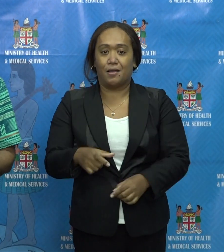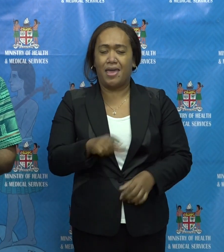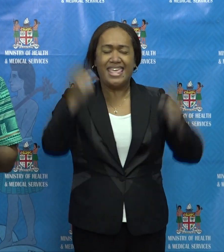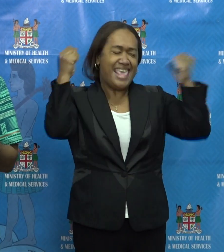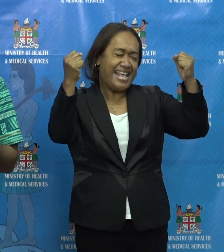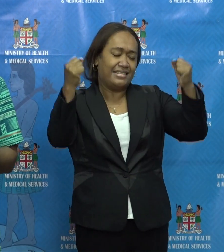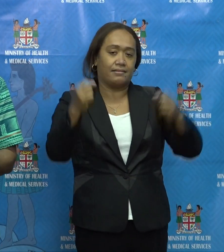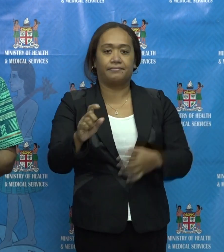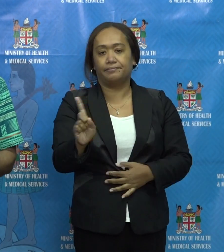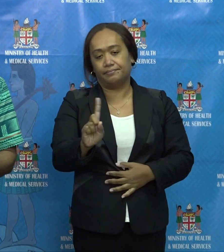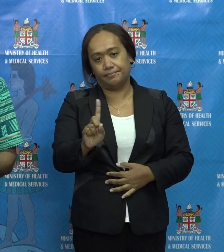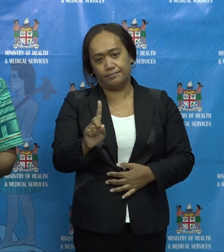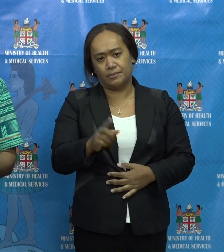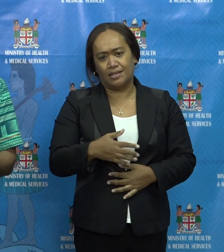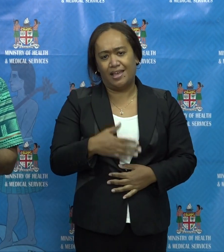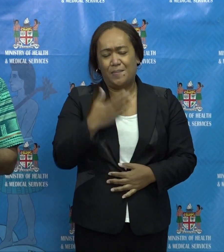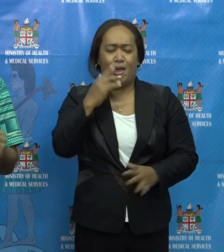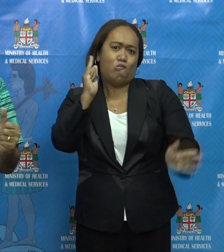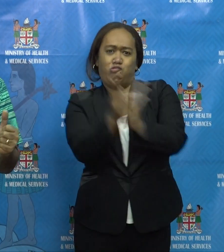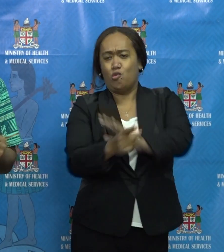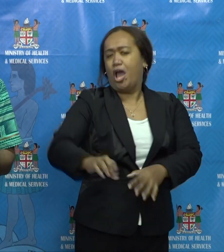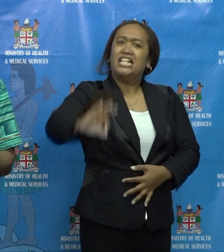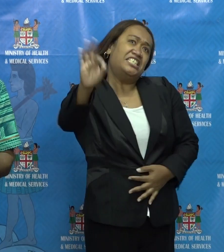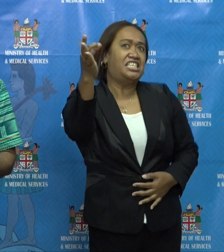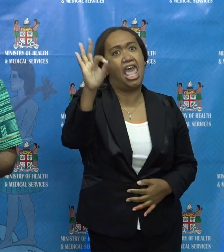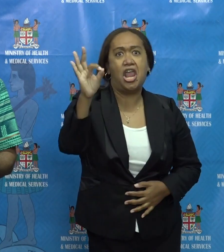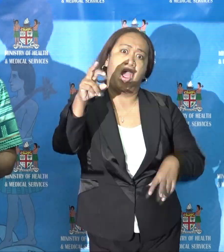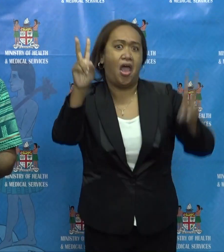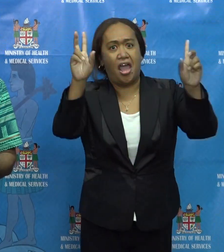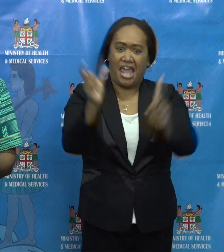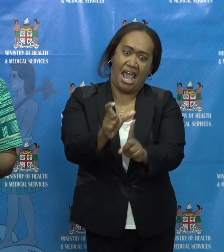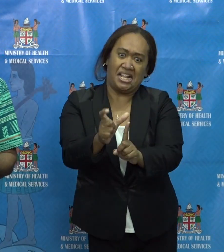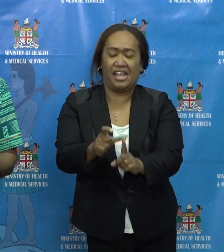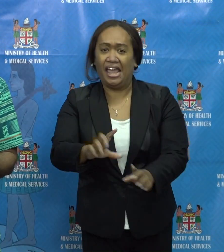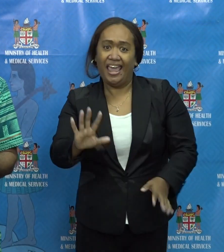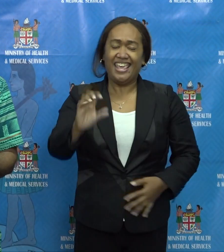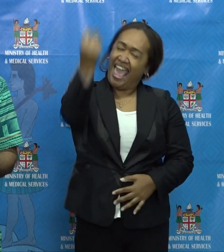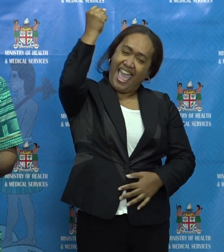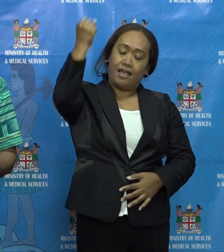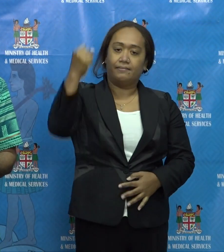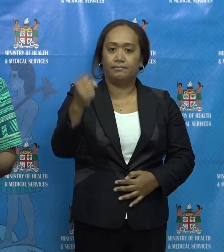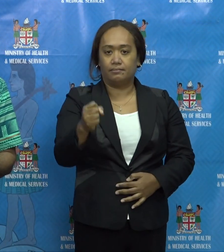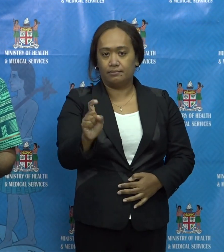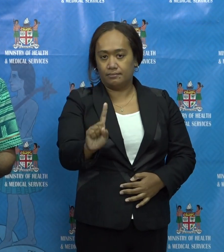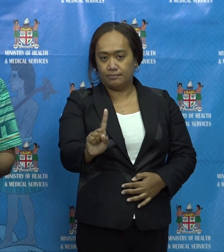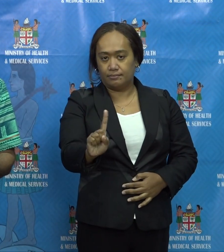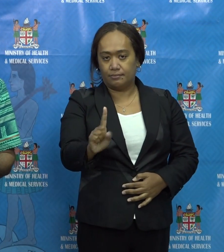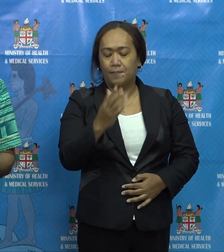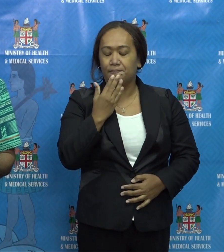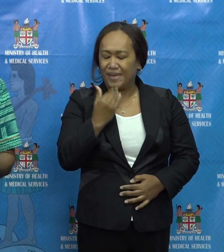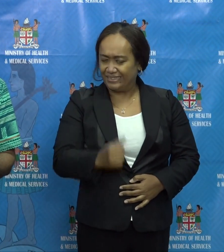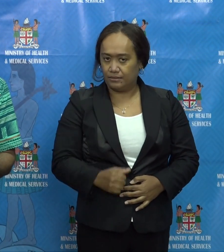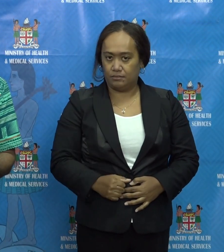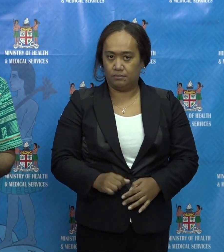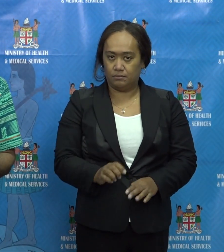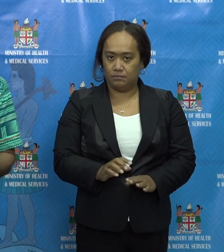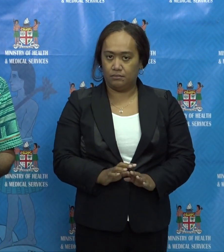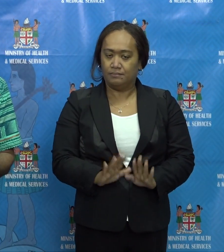So I don't want any news headlines tomorrow to say zero cases blasted out on any platform. That will accomplish nothing